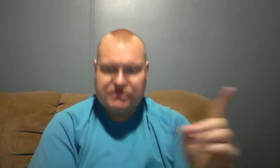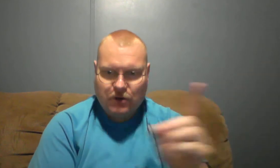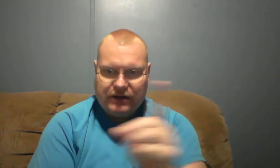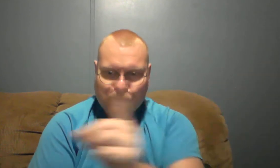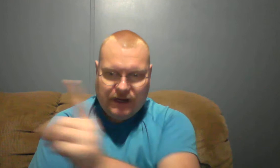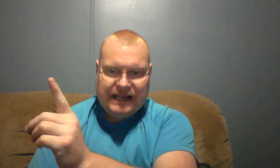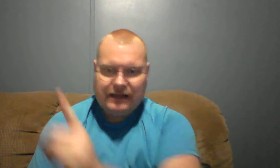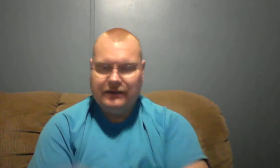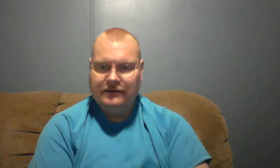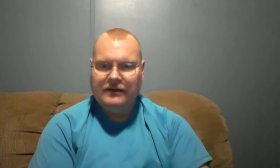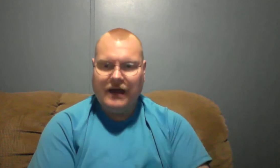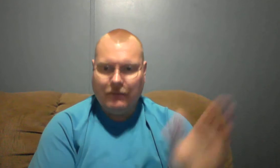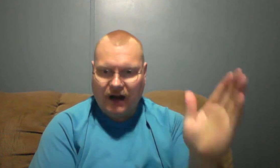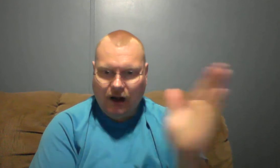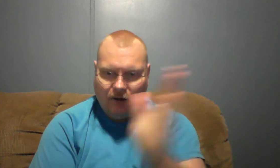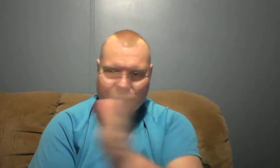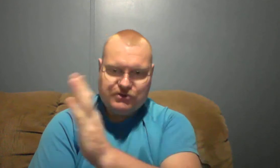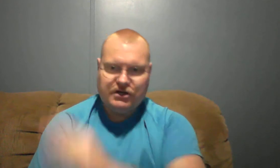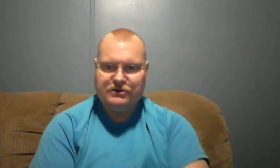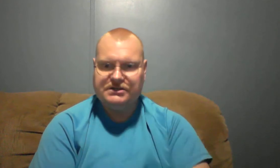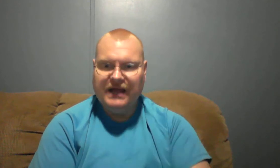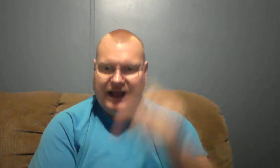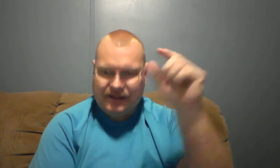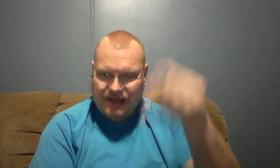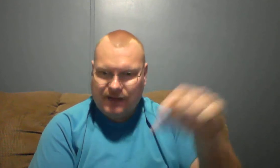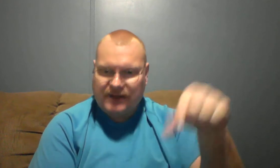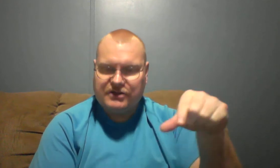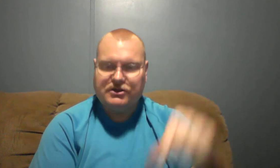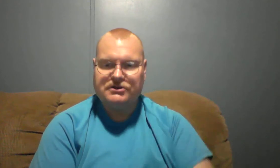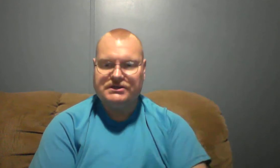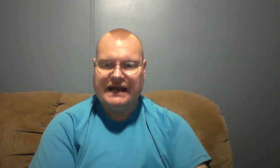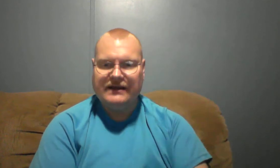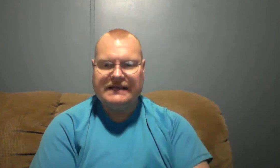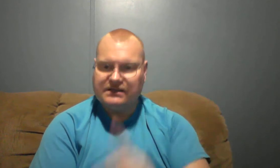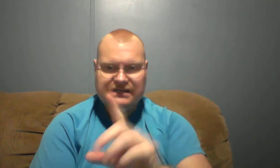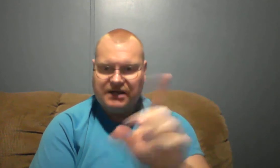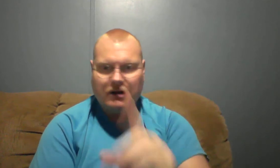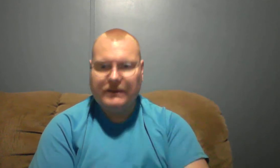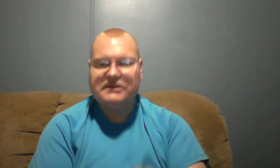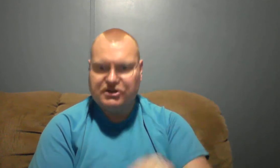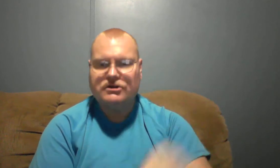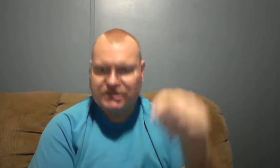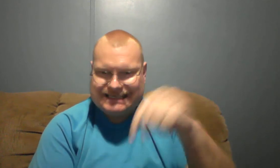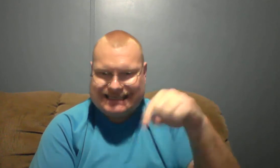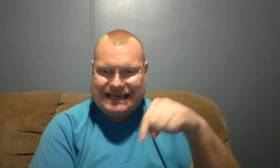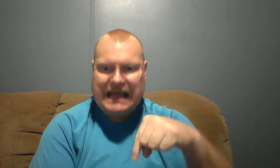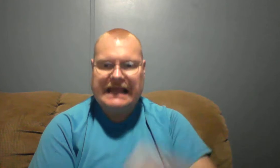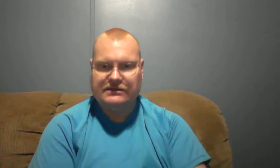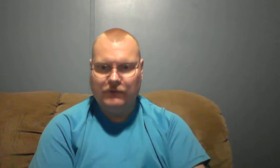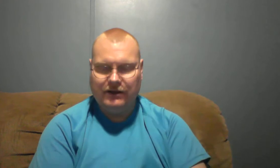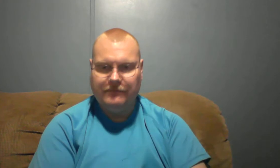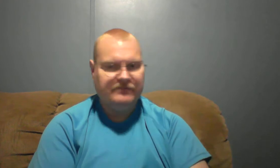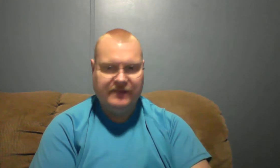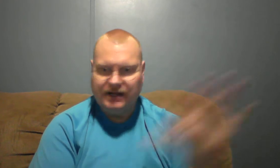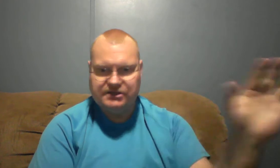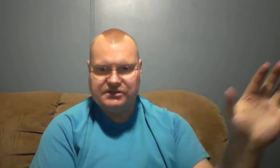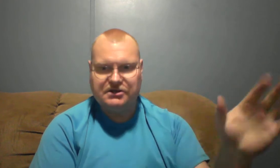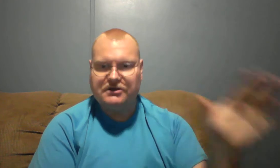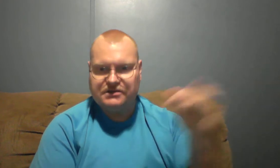go ahead and read about all those churches and think about the churches nowadays? Because it's talking about the churches today as well. Not just the churches back